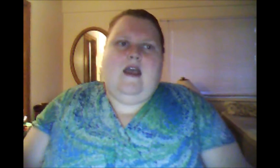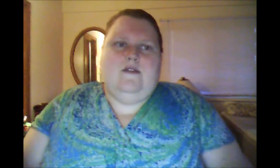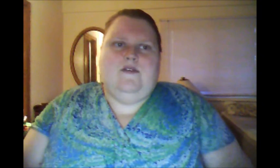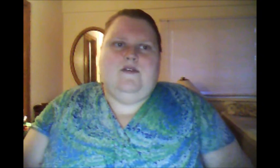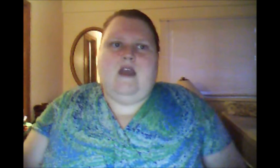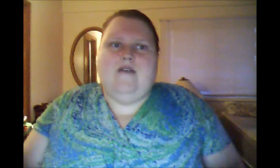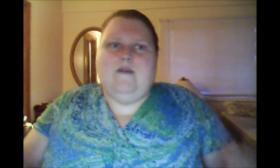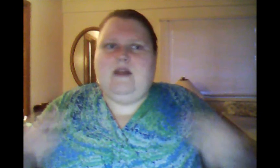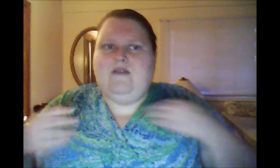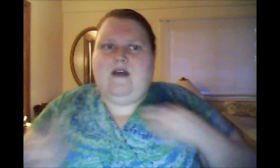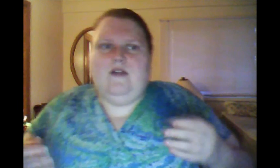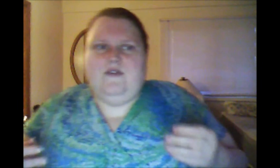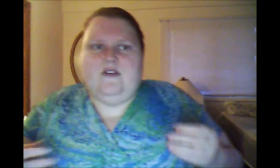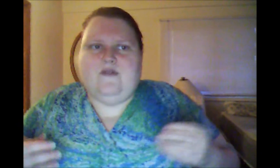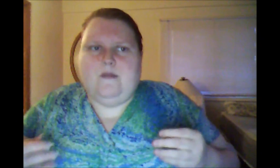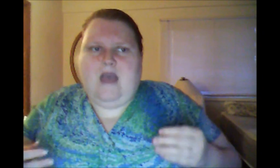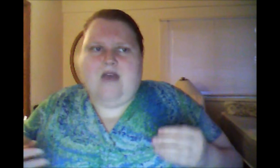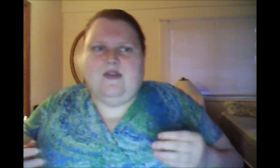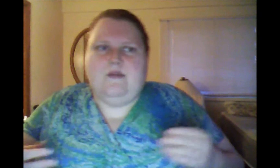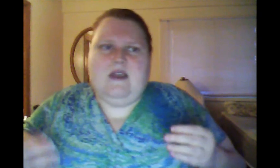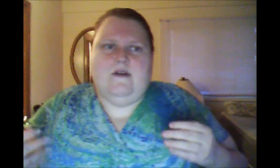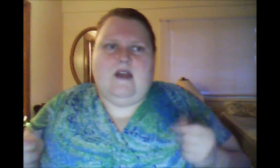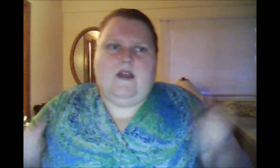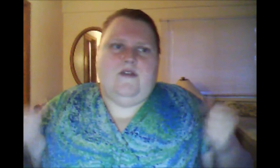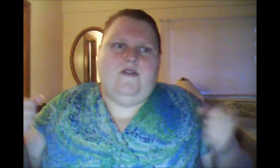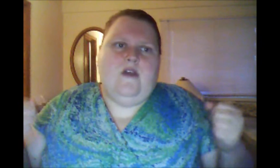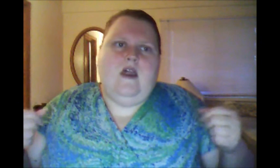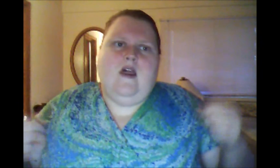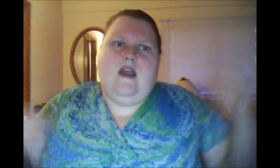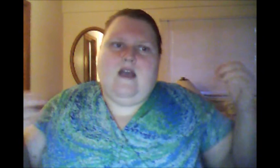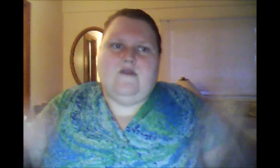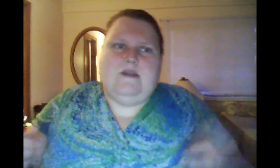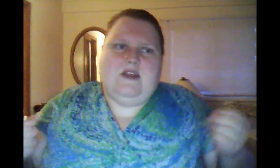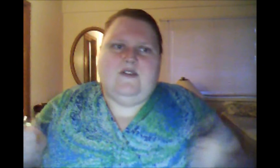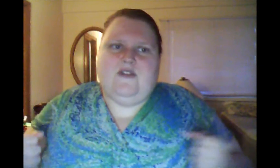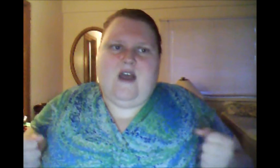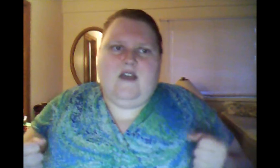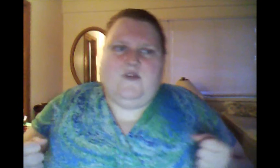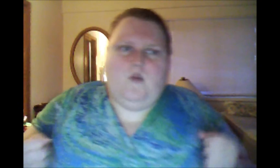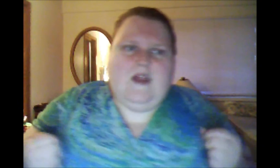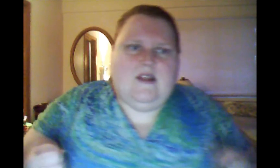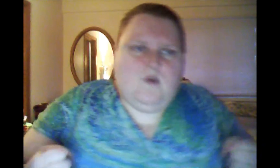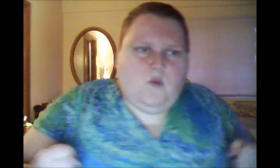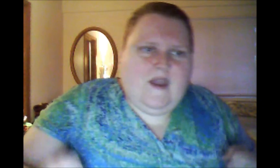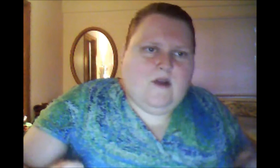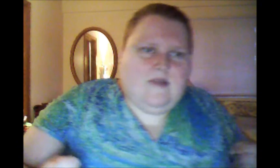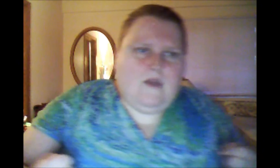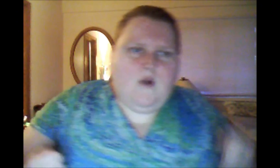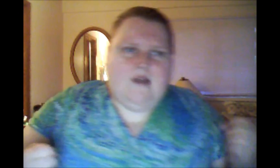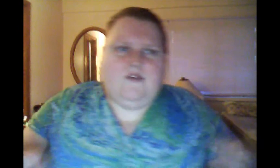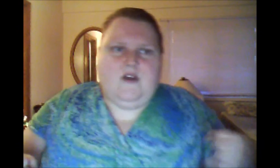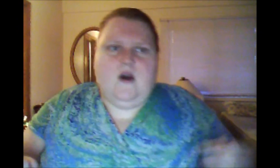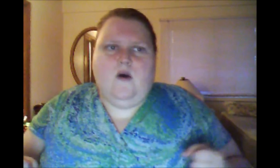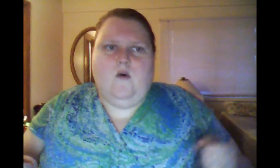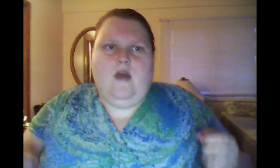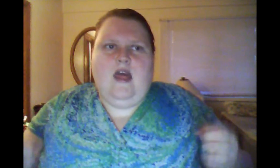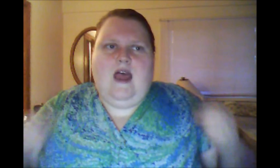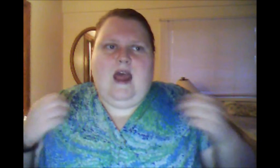And everybody follows a different path to paradise. Everybody decides when and where they want to go. And